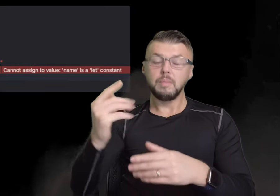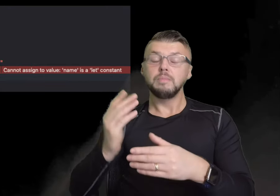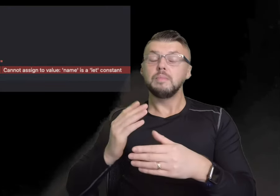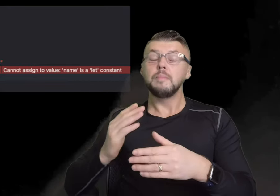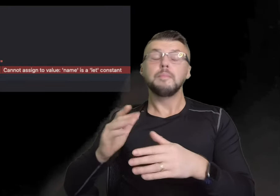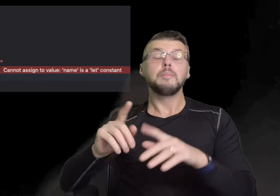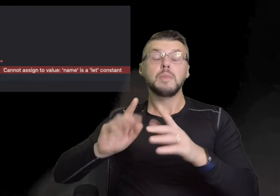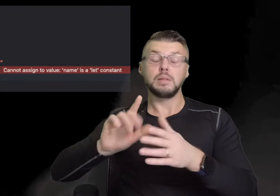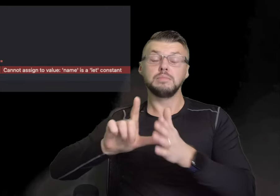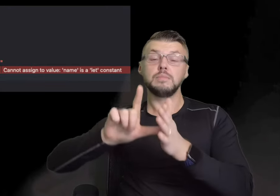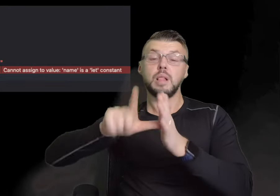it to 3.